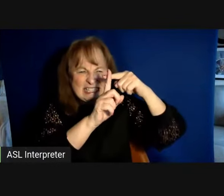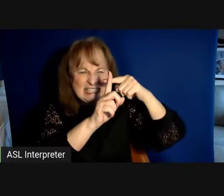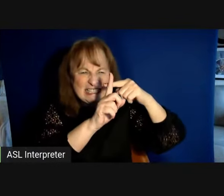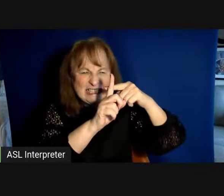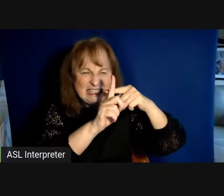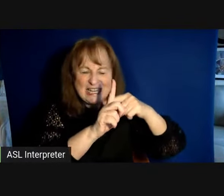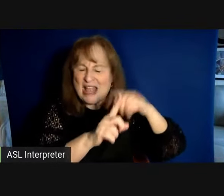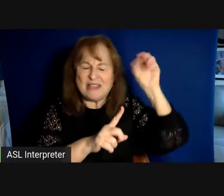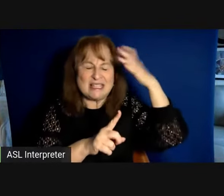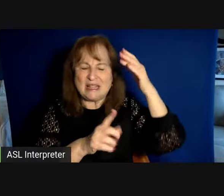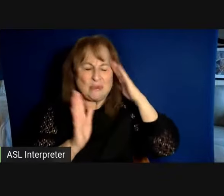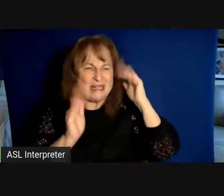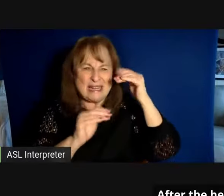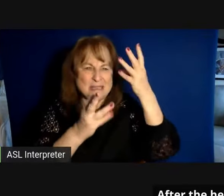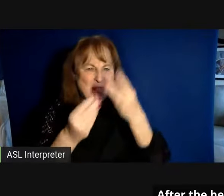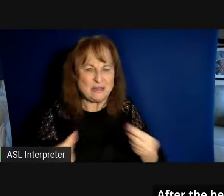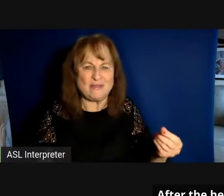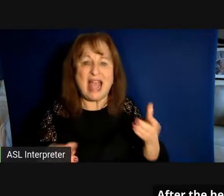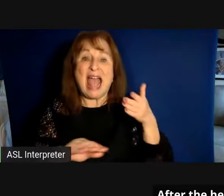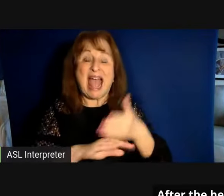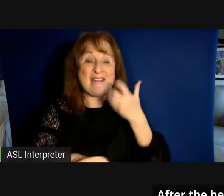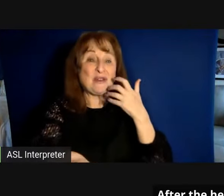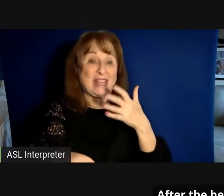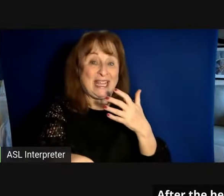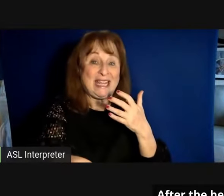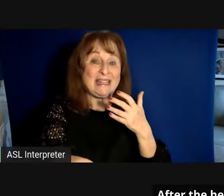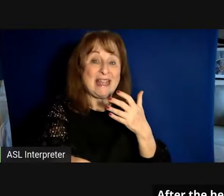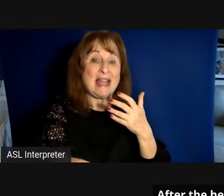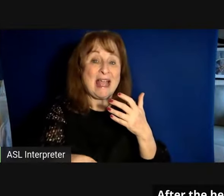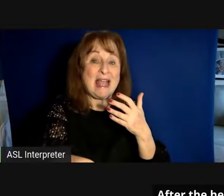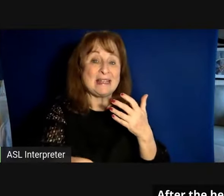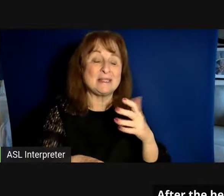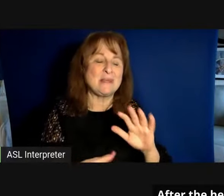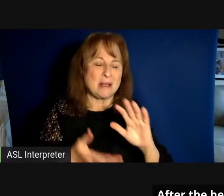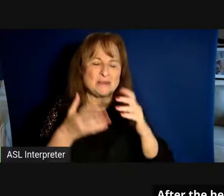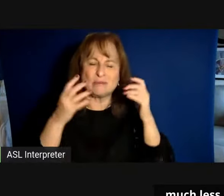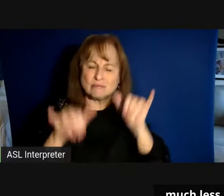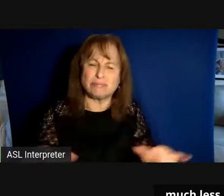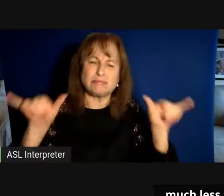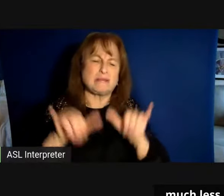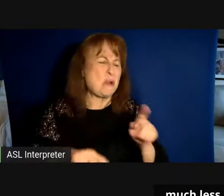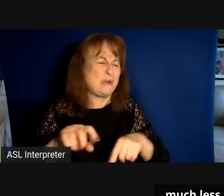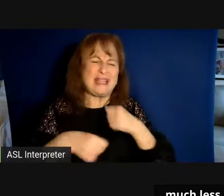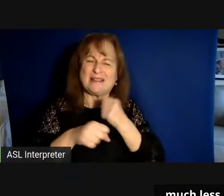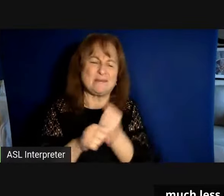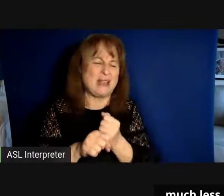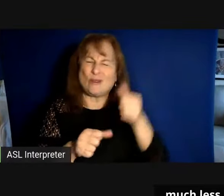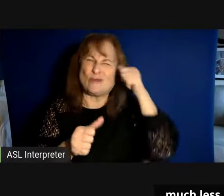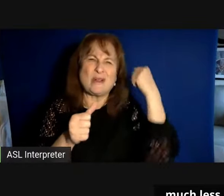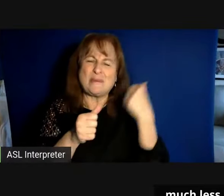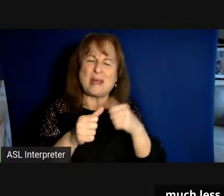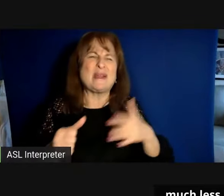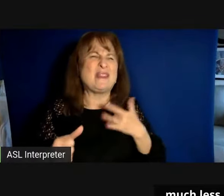did not know to fear after the heat has become so rote we cannot recreate much less recollect the